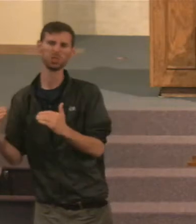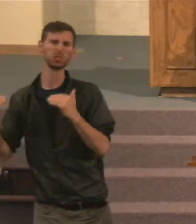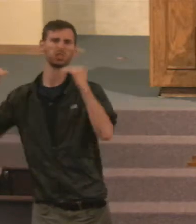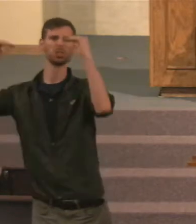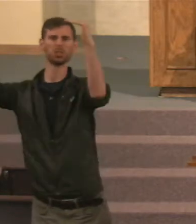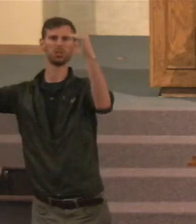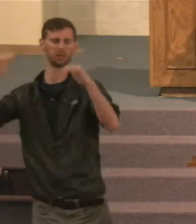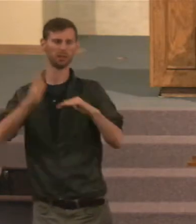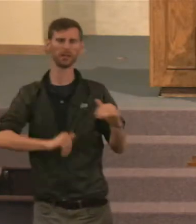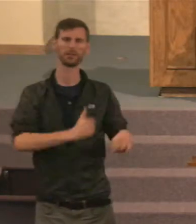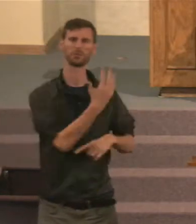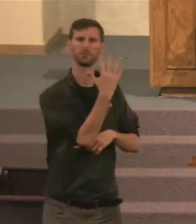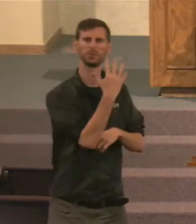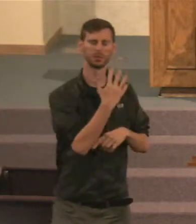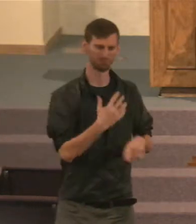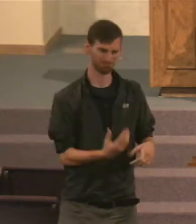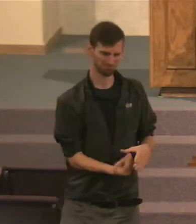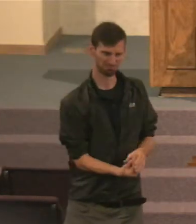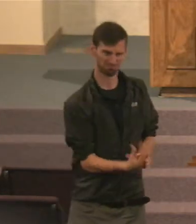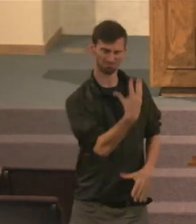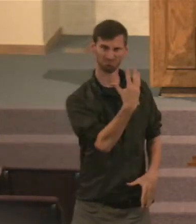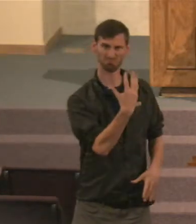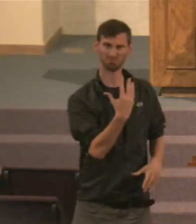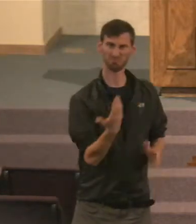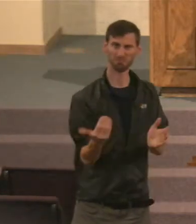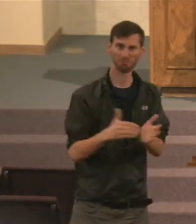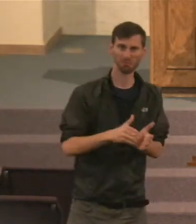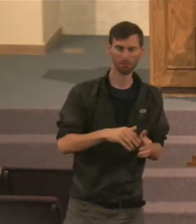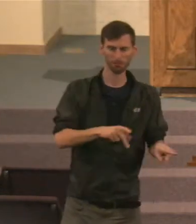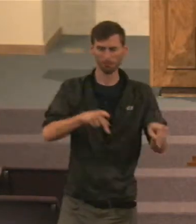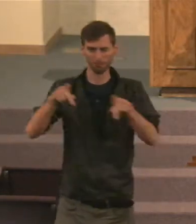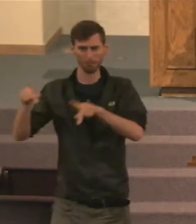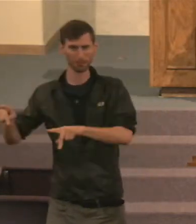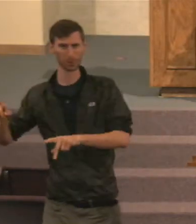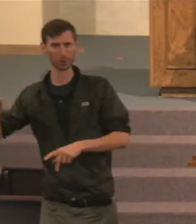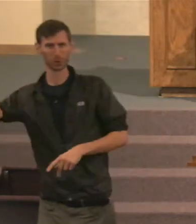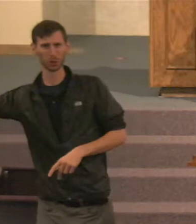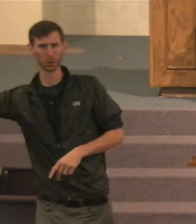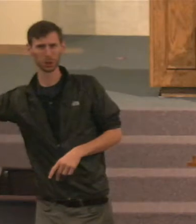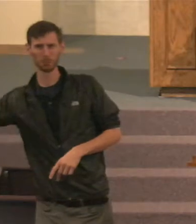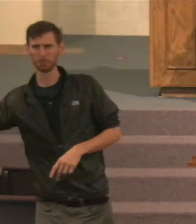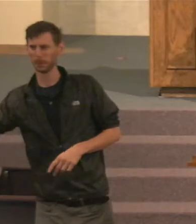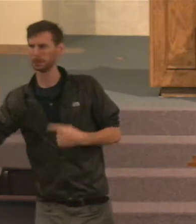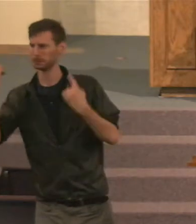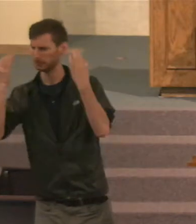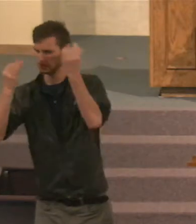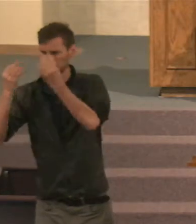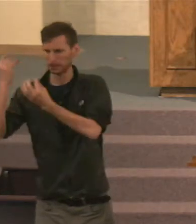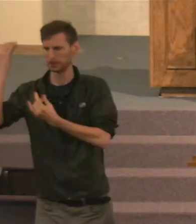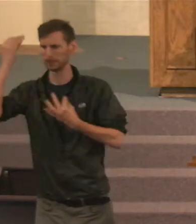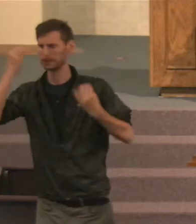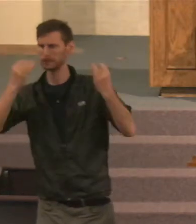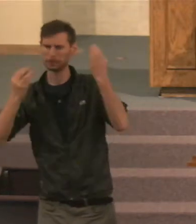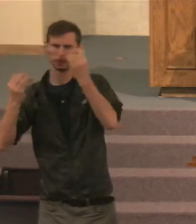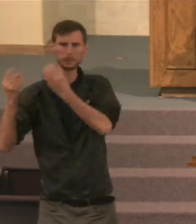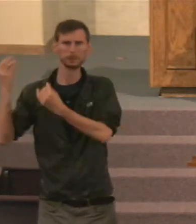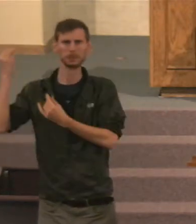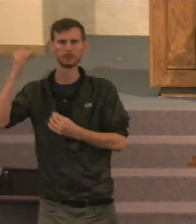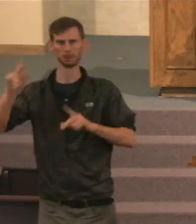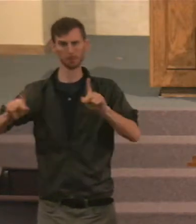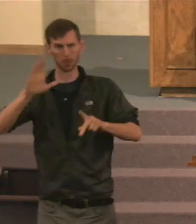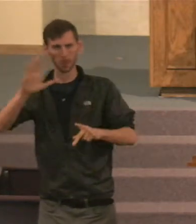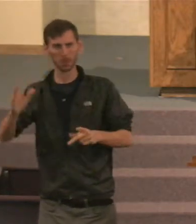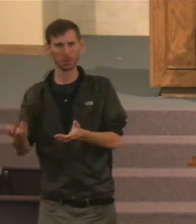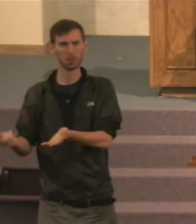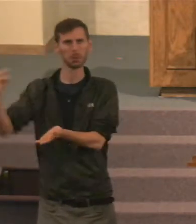live again. But they didn't have any real knowledge of it. They had that hope and desire. But when Christ came, he's the